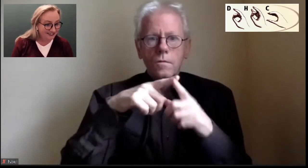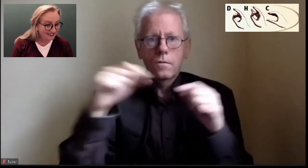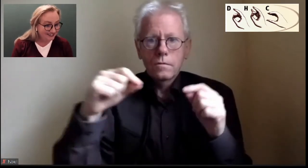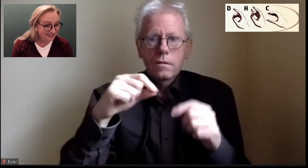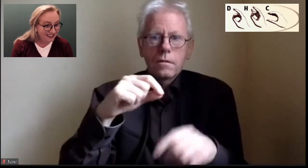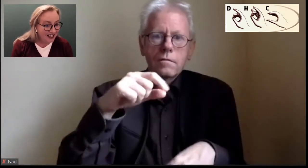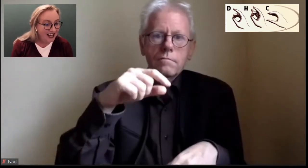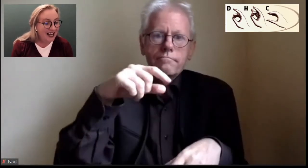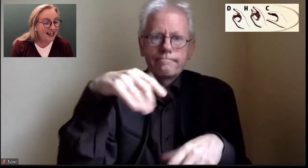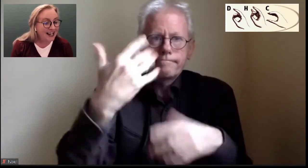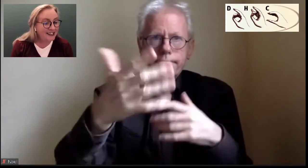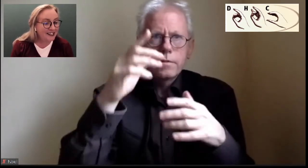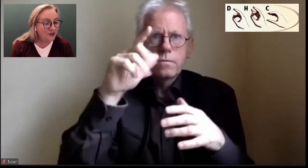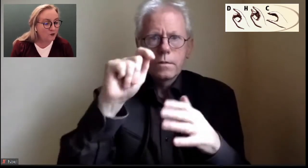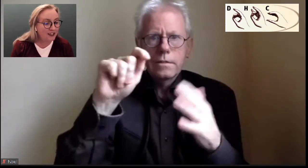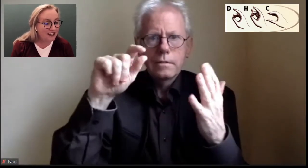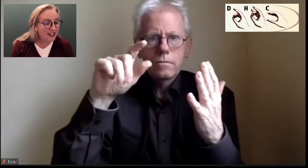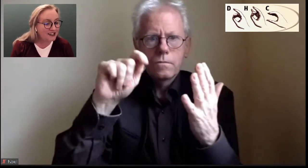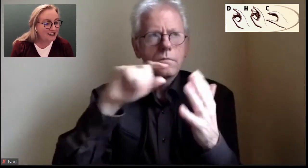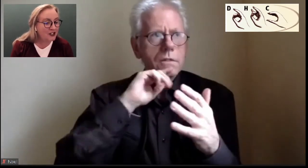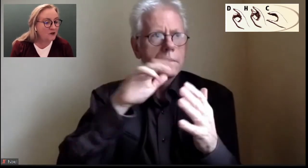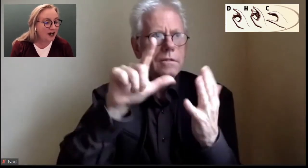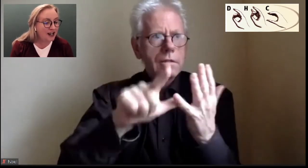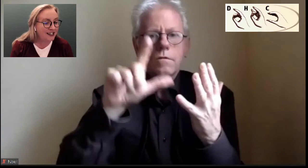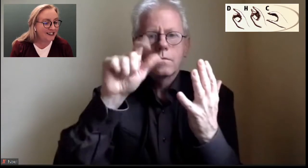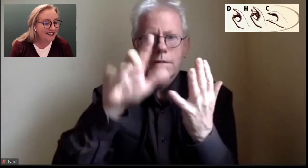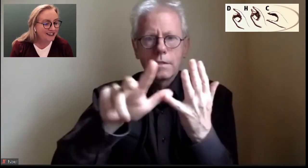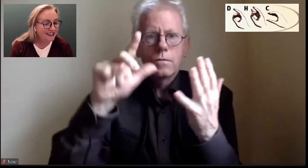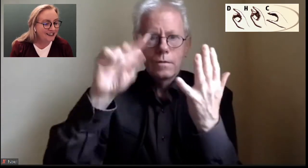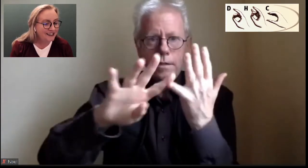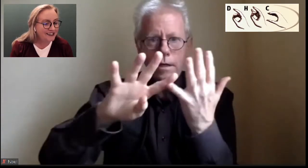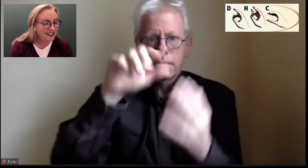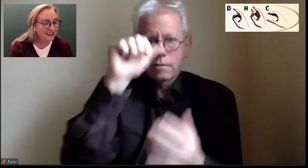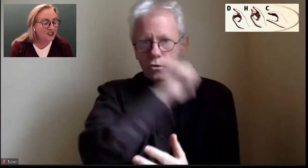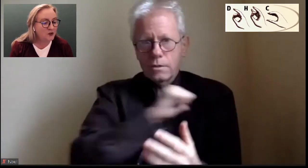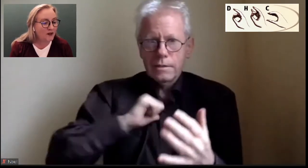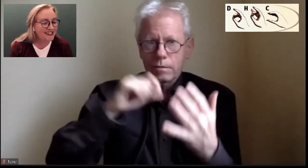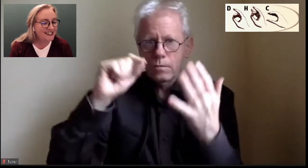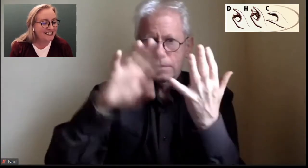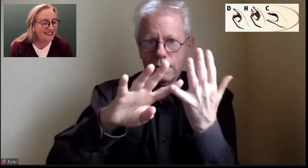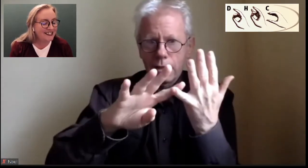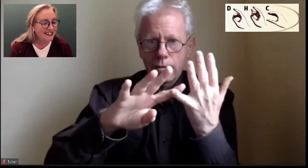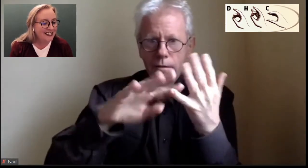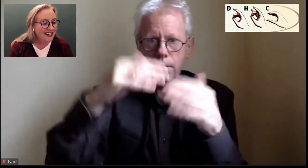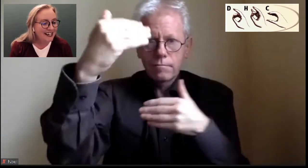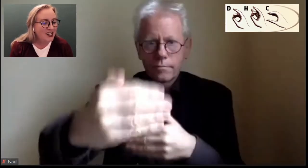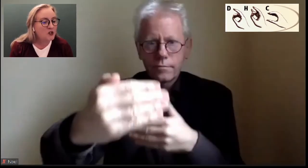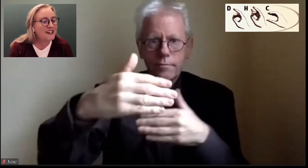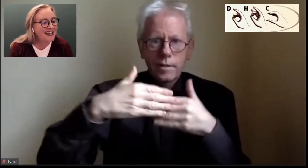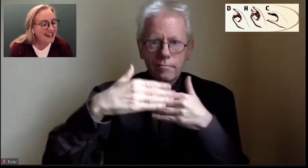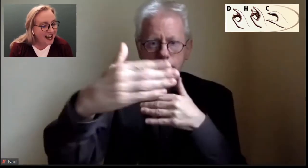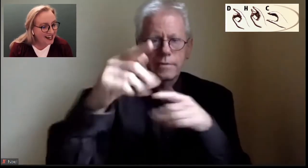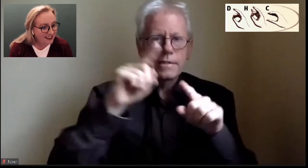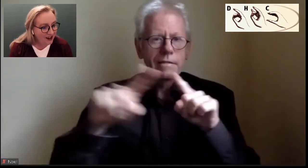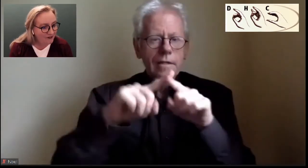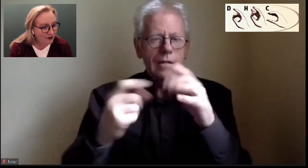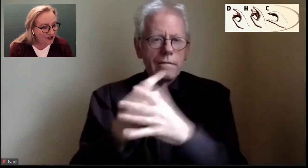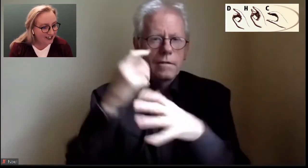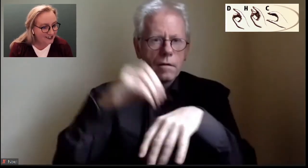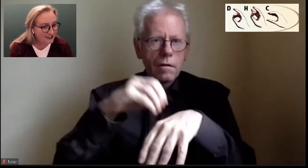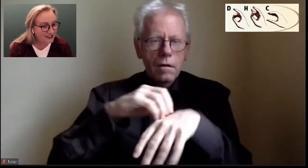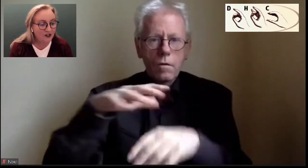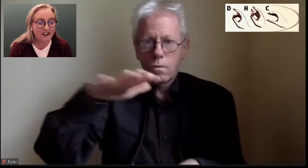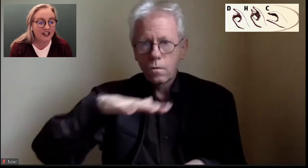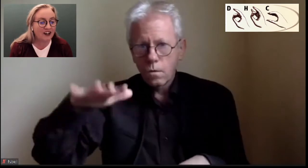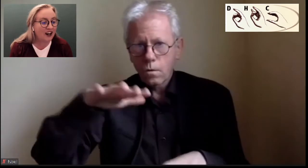And it will continue on till the 29th